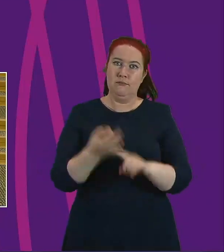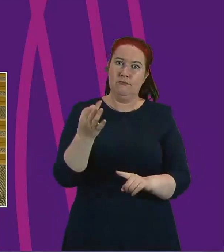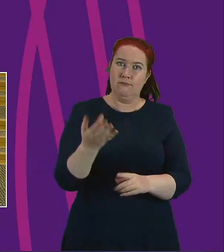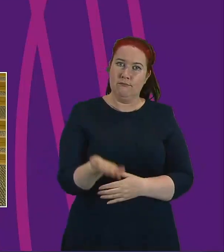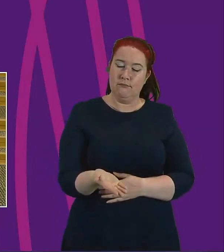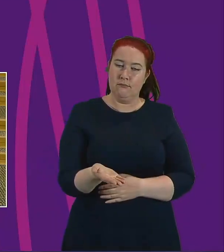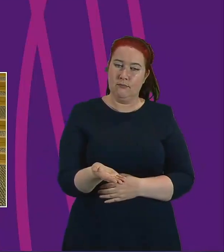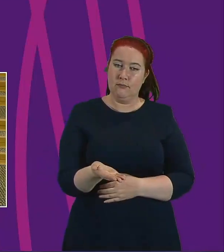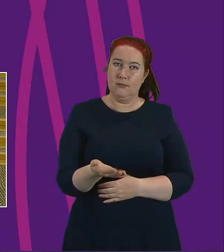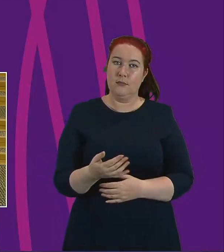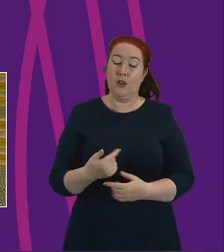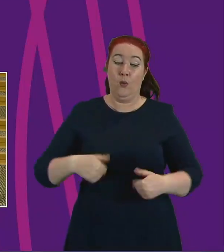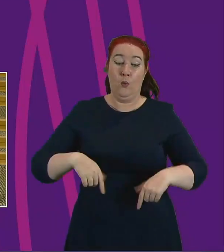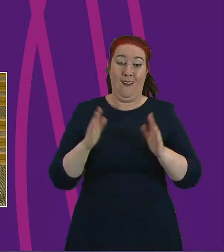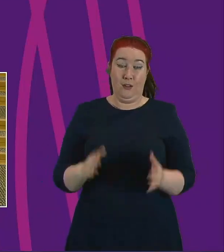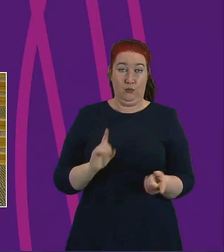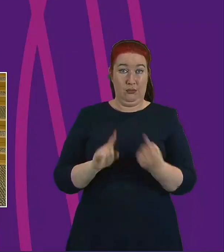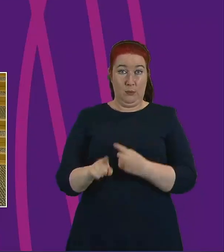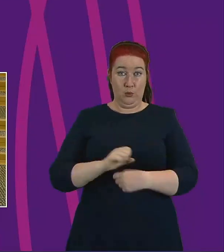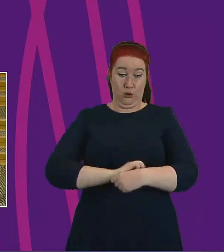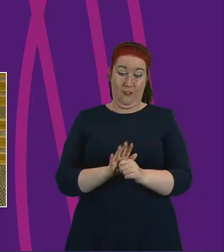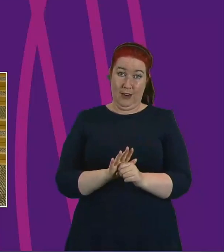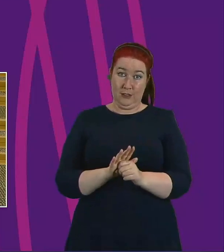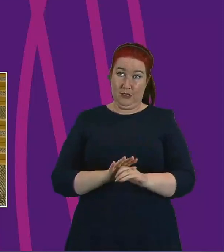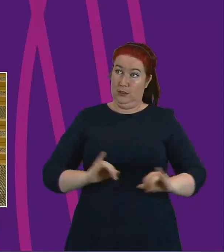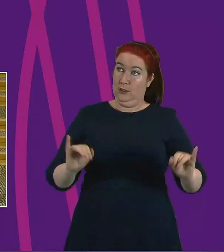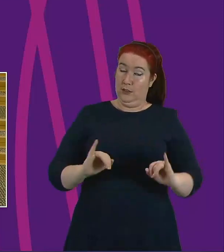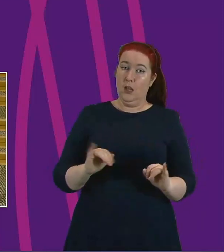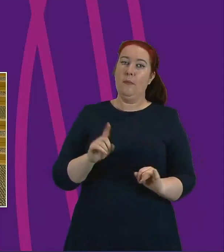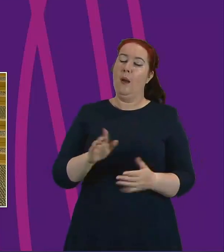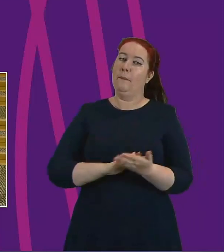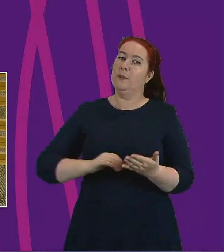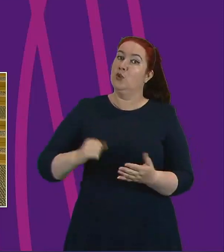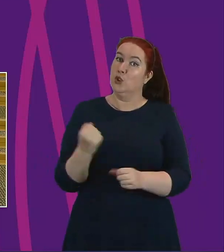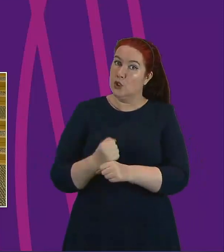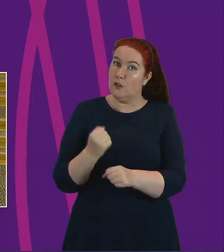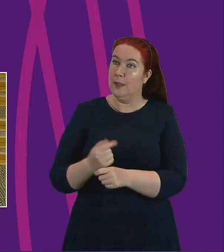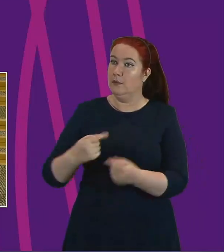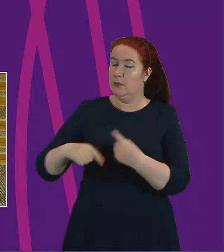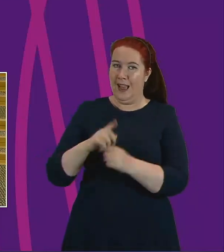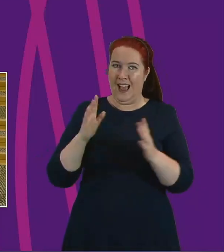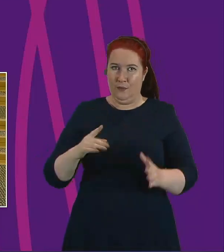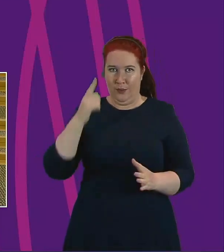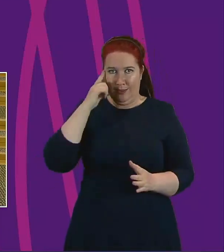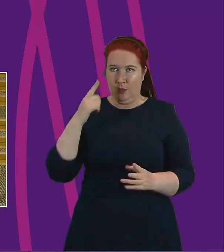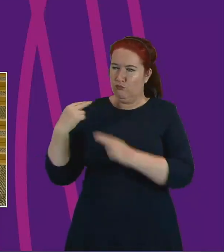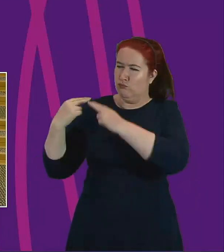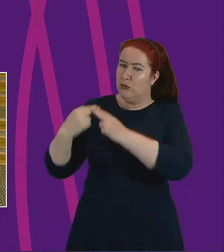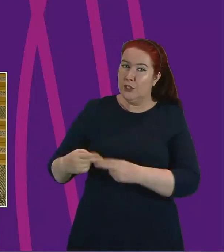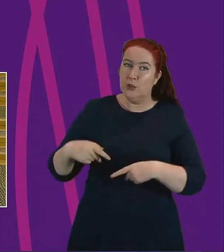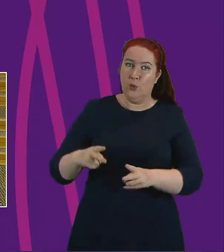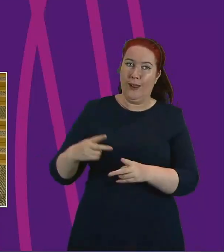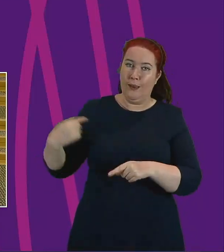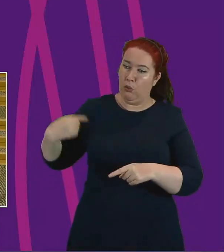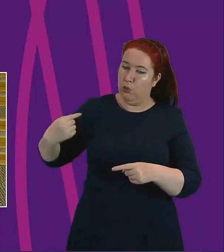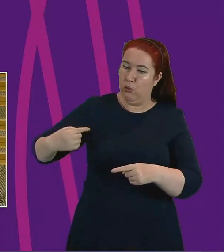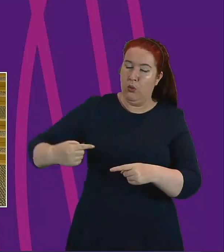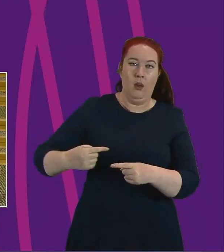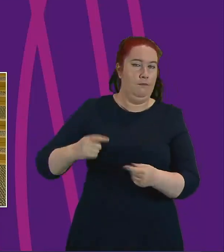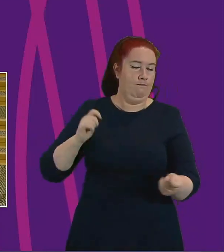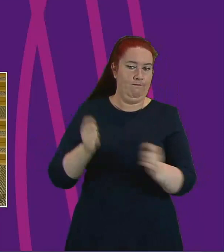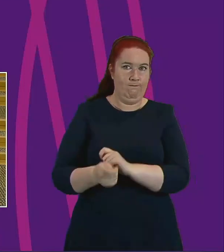response has necessitated that the Scottish Government and our partners challenge traditional ways of working, cultures and mindsets.